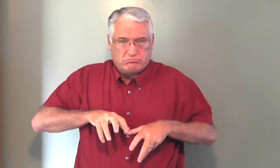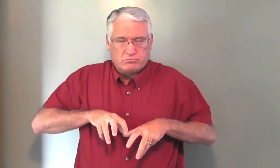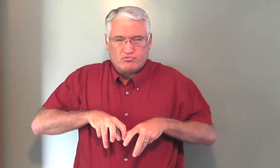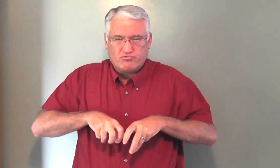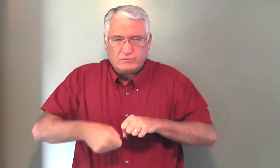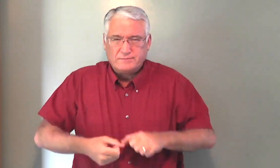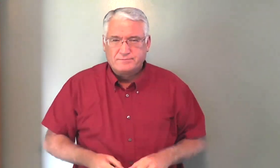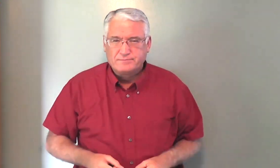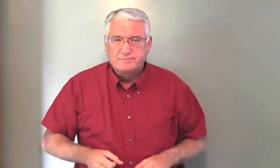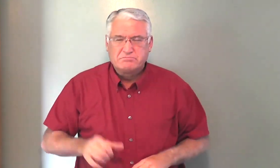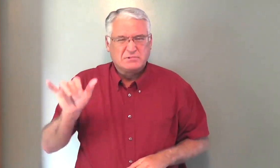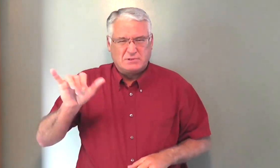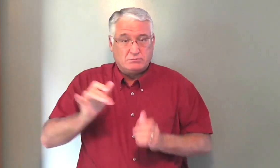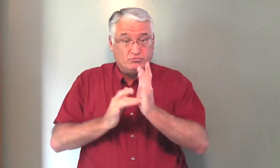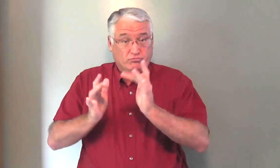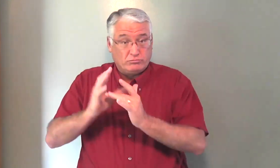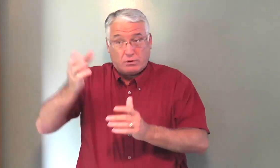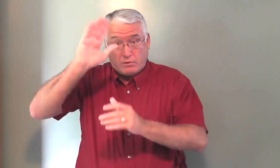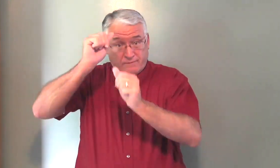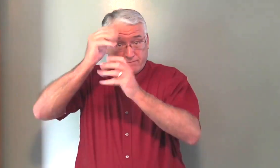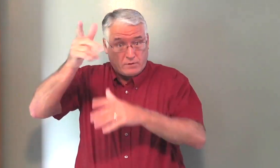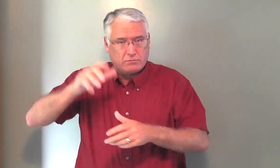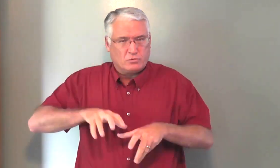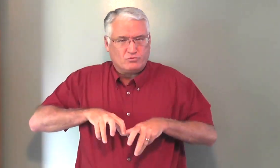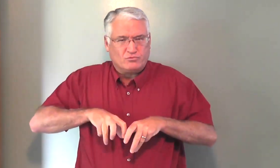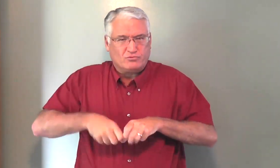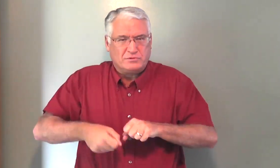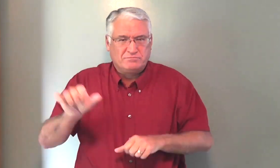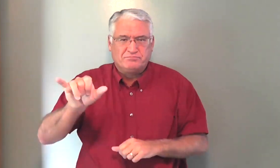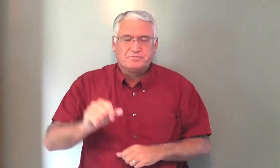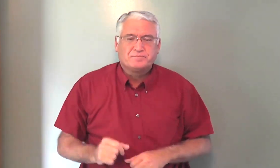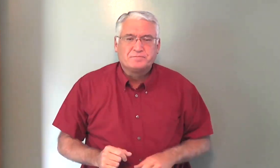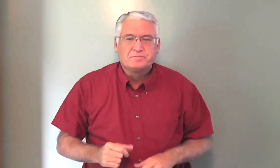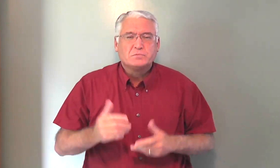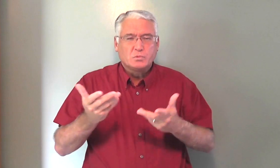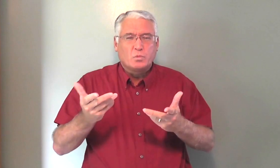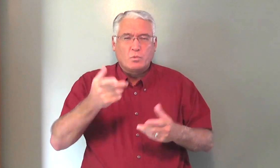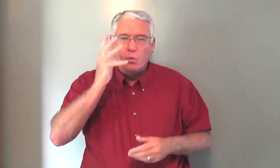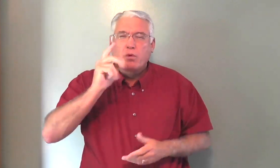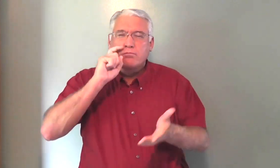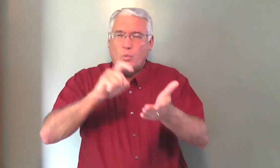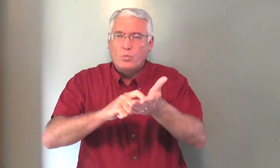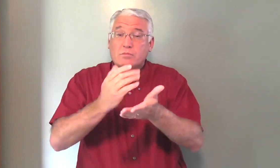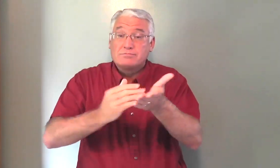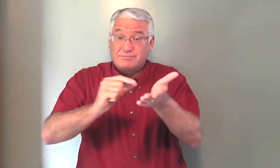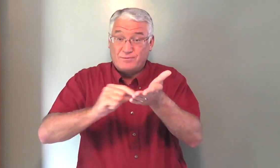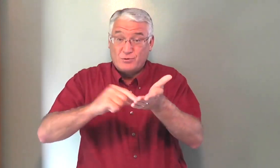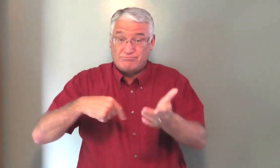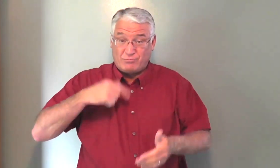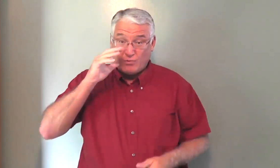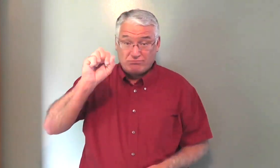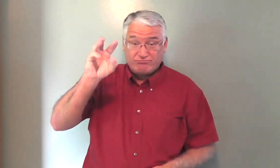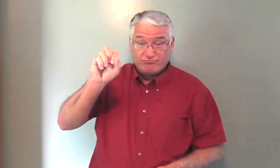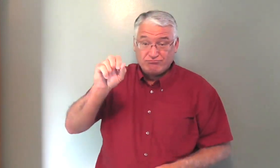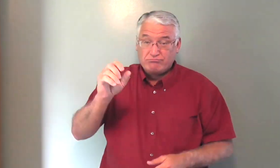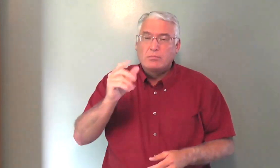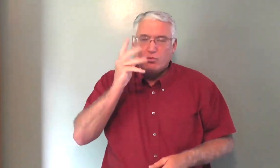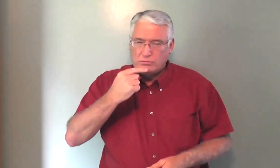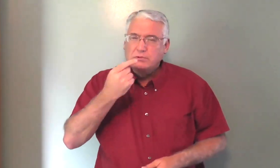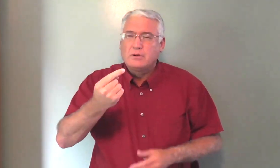grieves. And you'll notice that Jesus and God the Father grieve also. In some of the verses that I will be giving to you, it